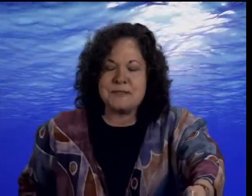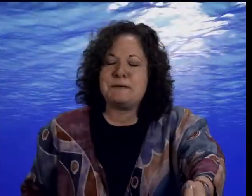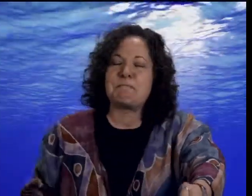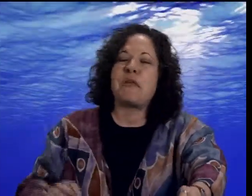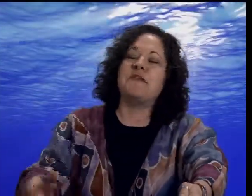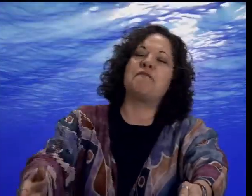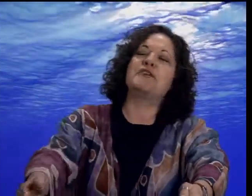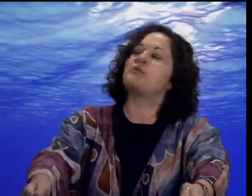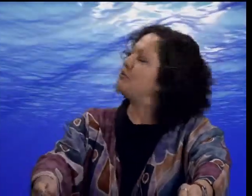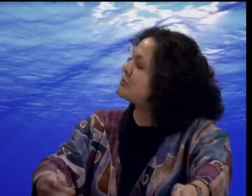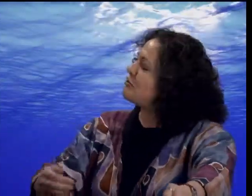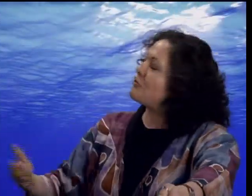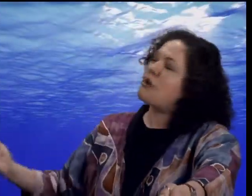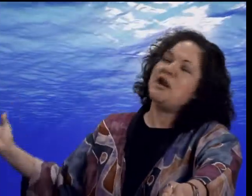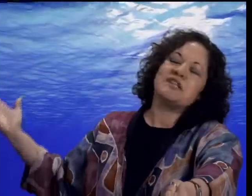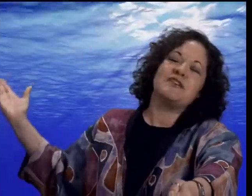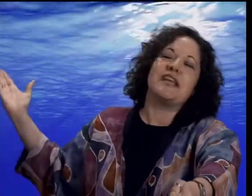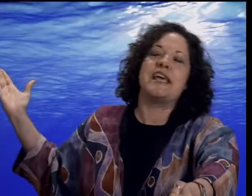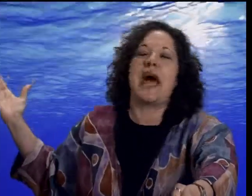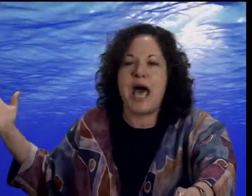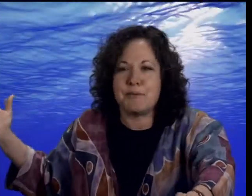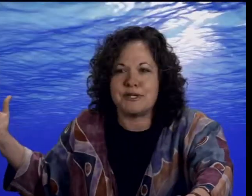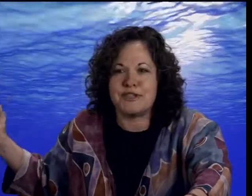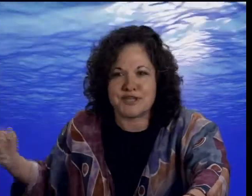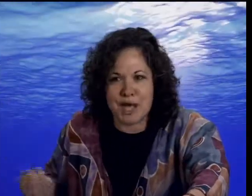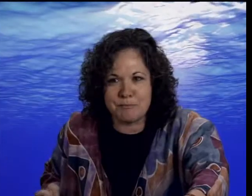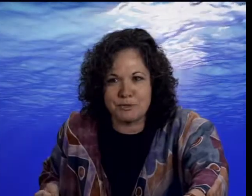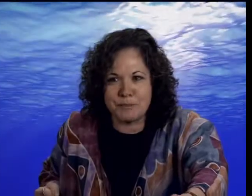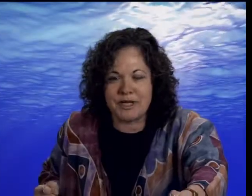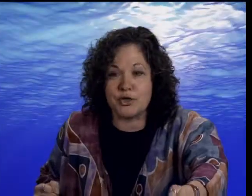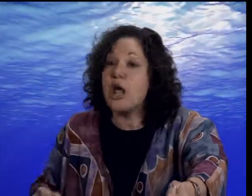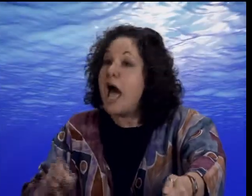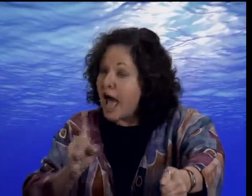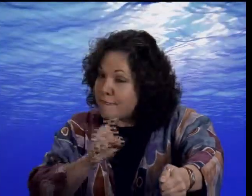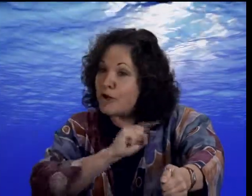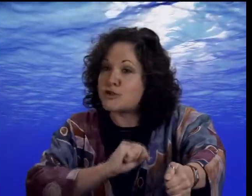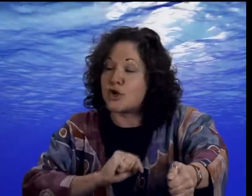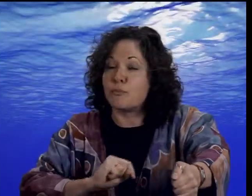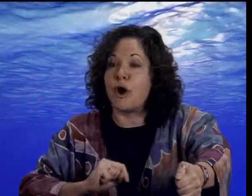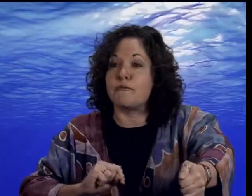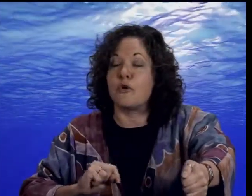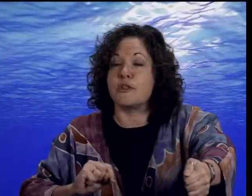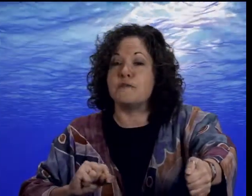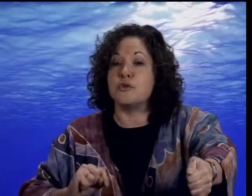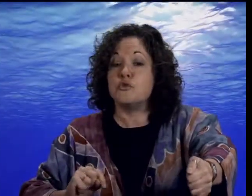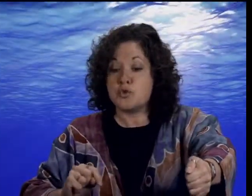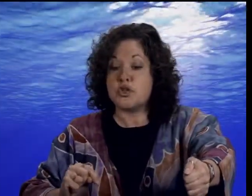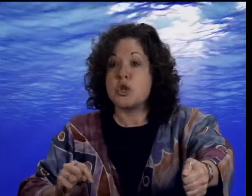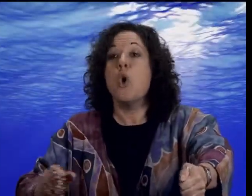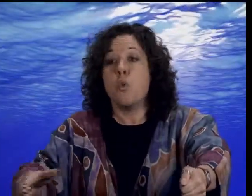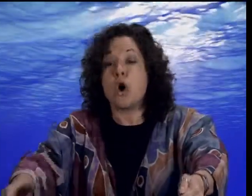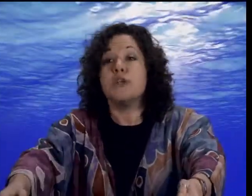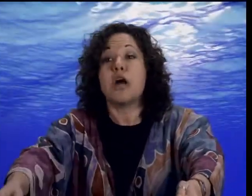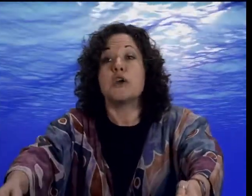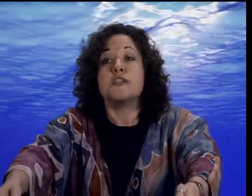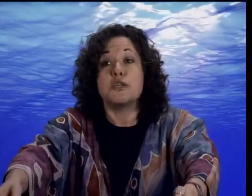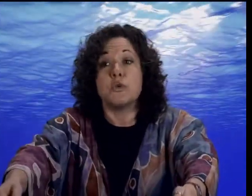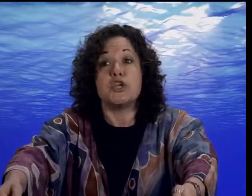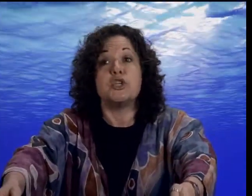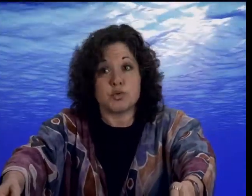the fish which so gracefully inhabit this humble puddle have also brought forth views which warrant our consideration as